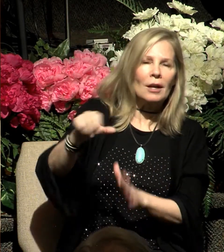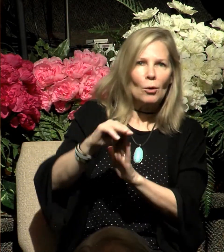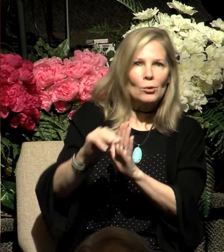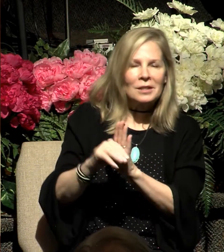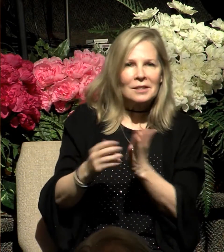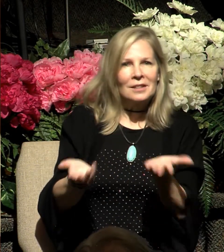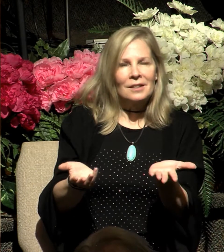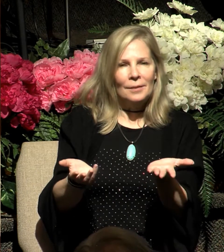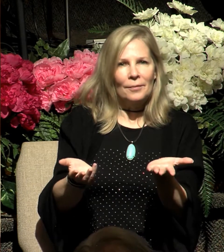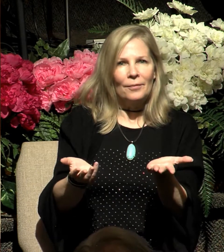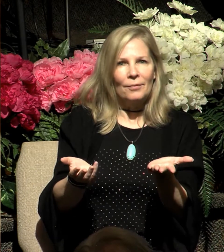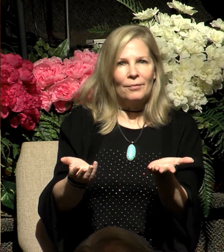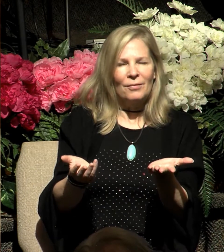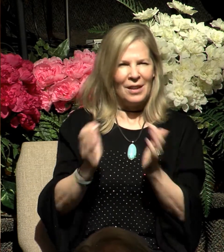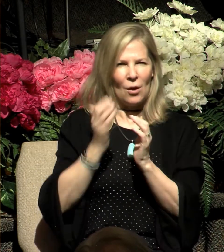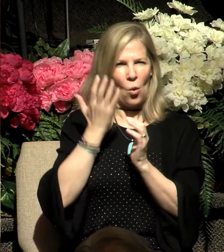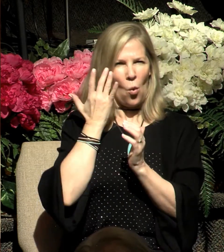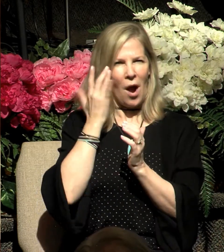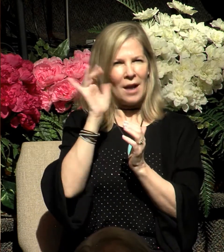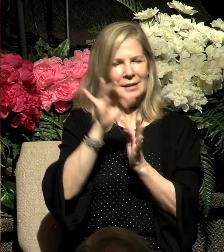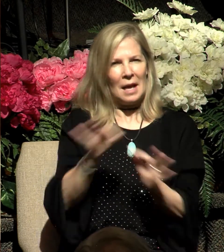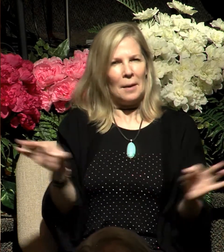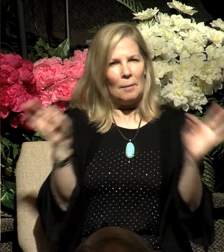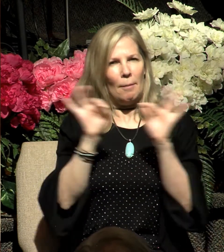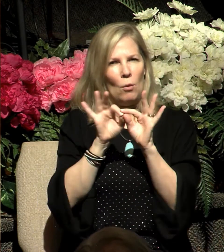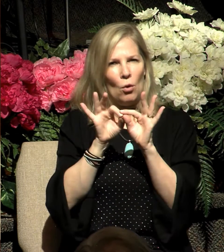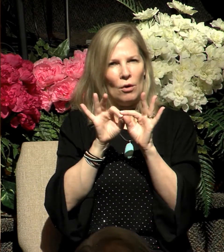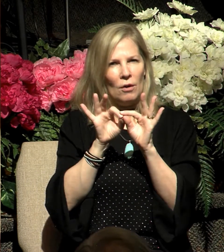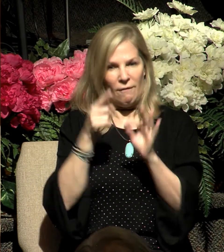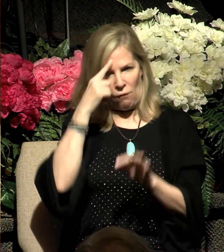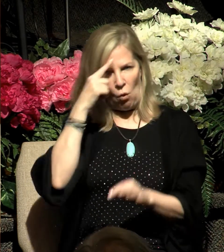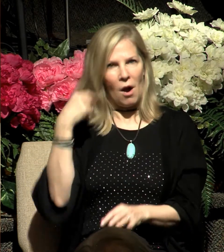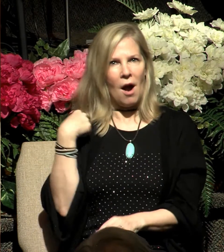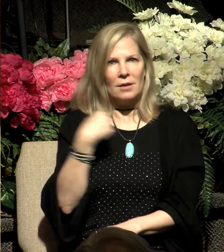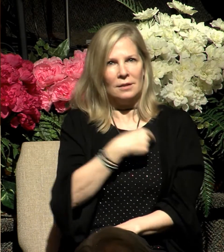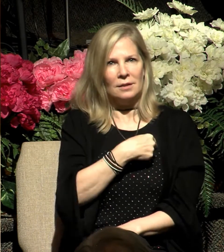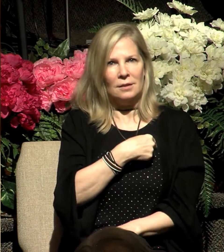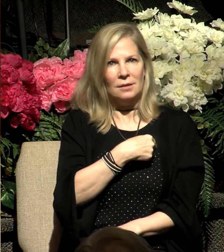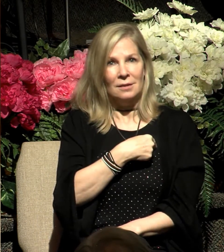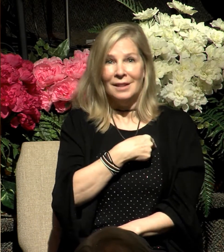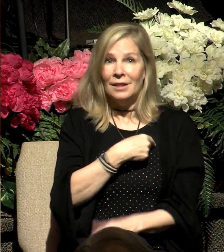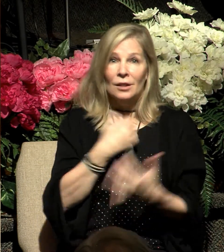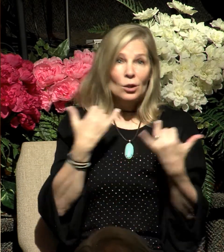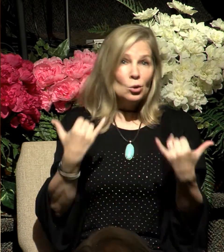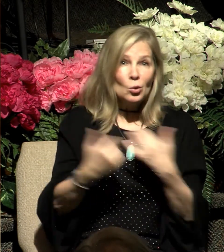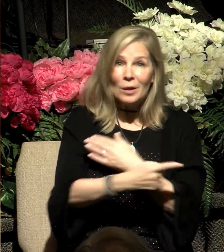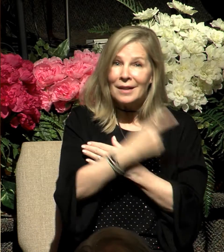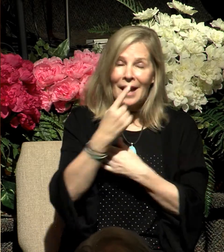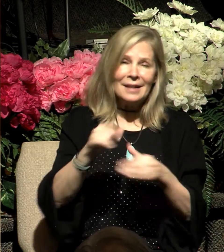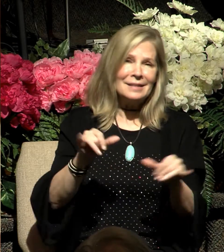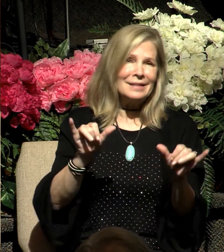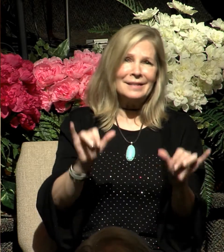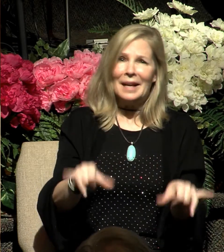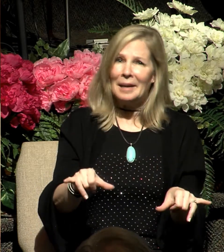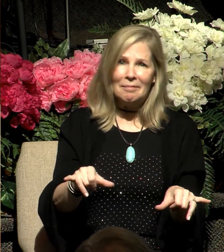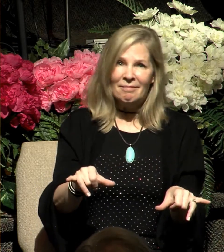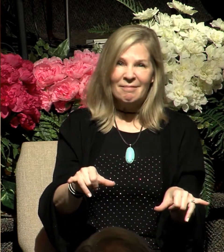of all of this concerning Jewish history for us is that people do the same thing today. This is not a Jewish issue.